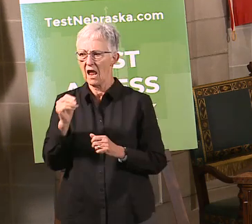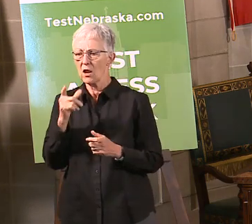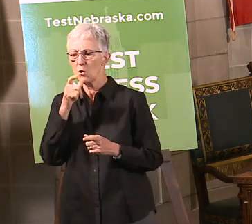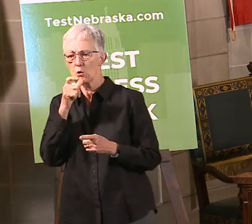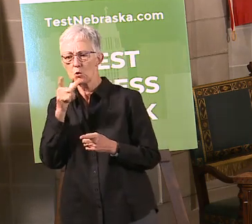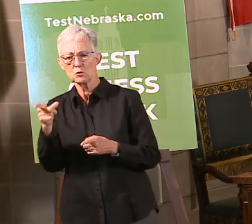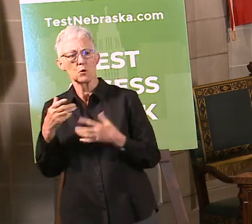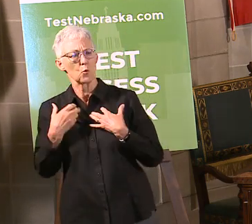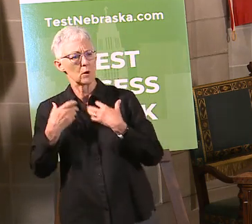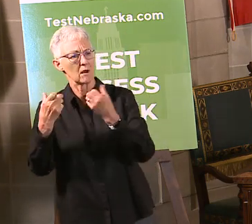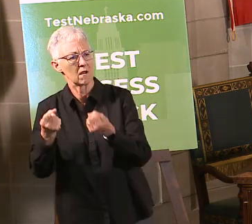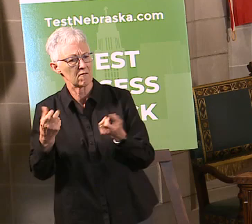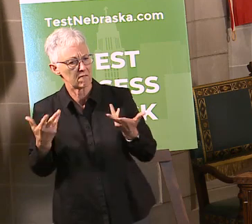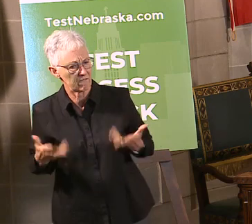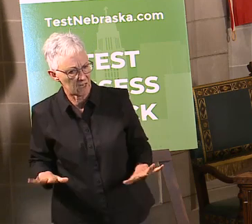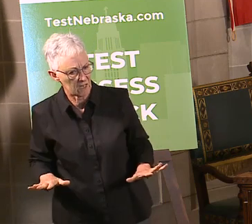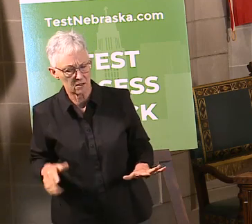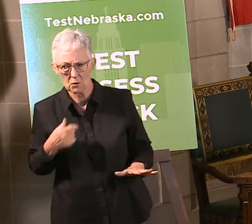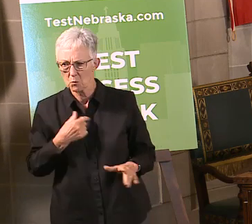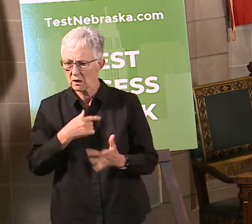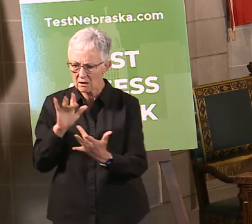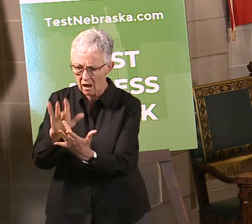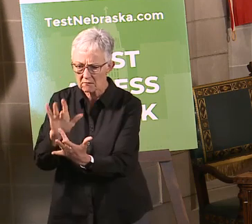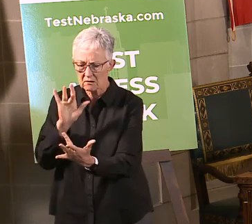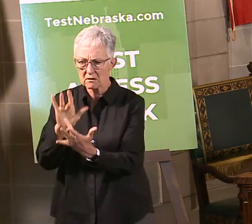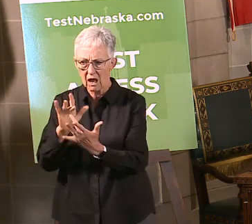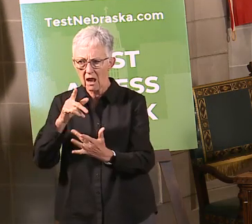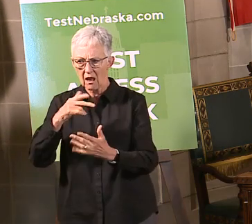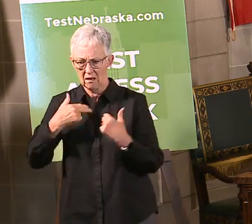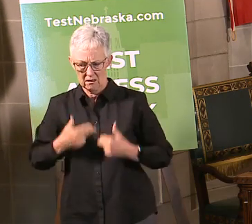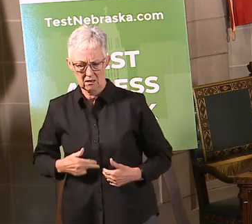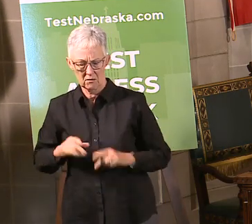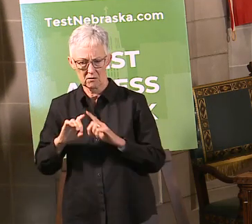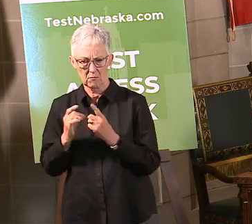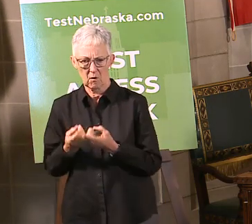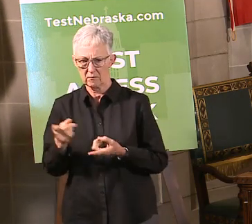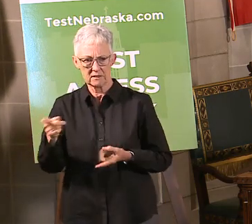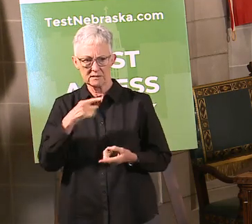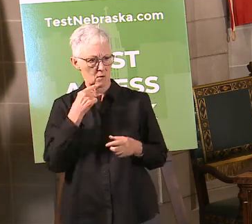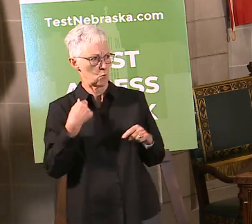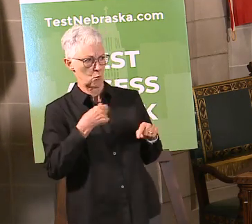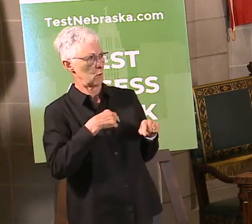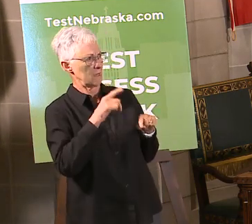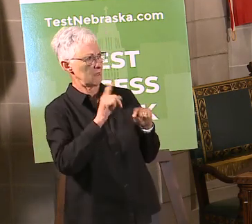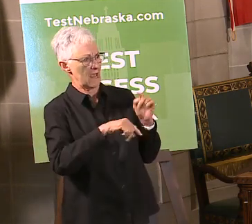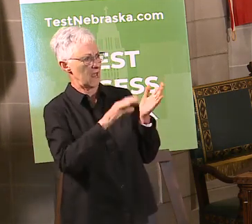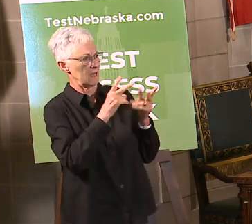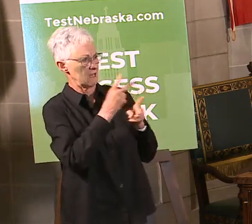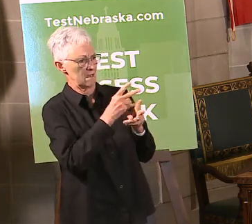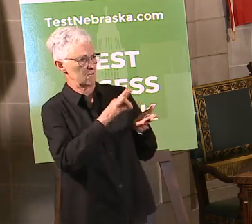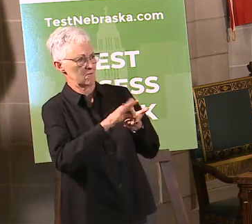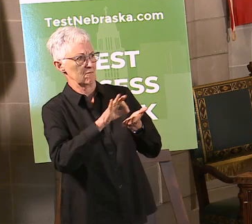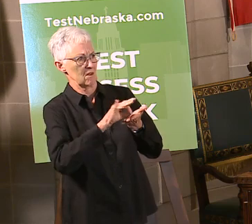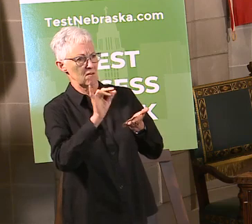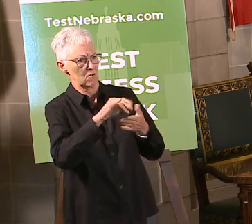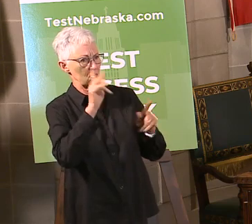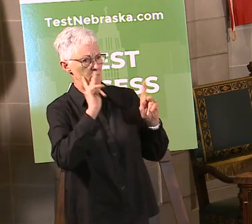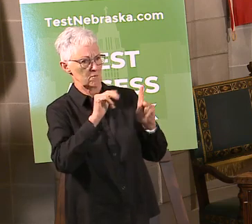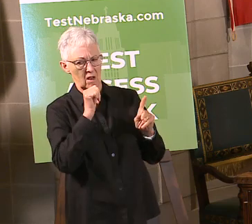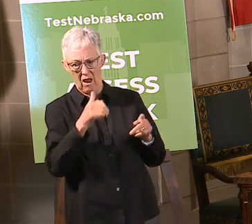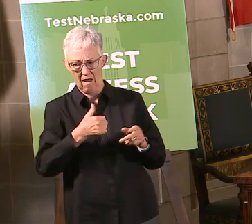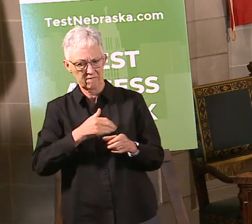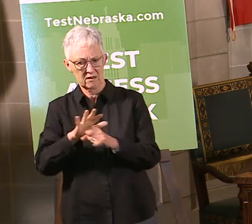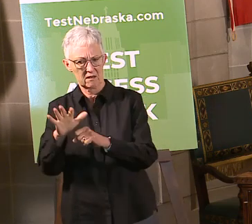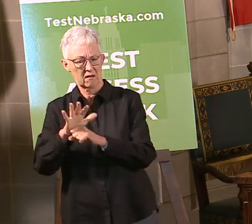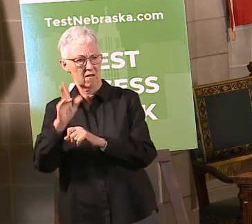manpower to assemble those statistics. If manpower is an issue, why not use some of the federal aid to assist the state health department workers if they are